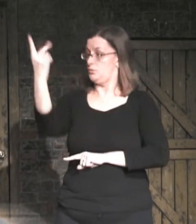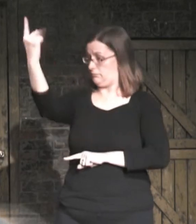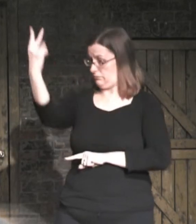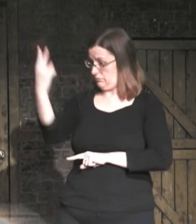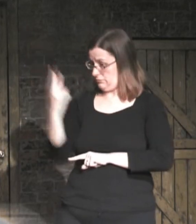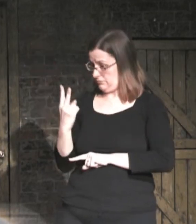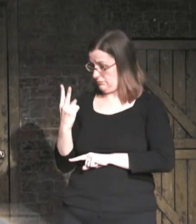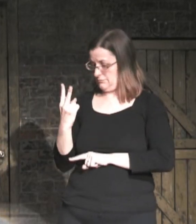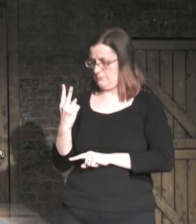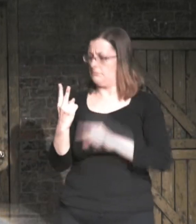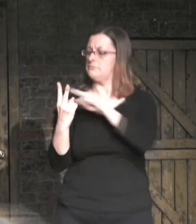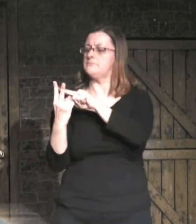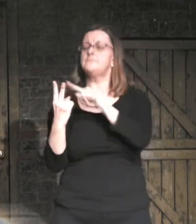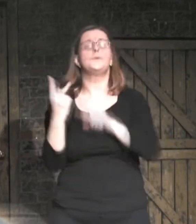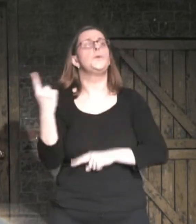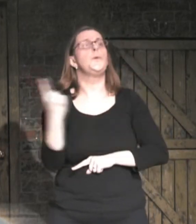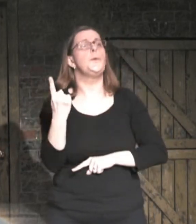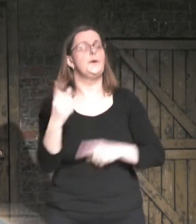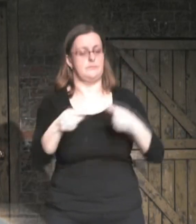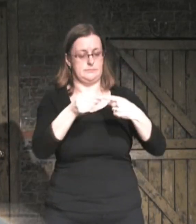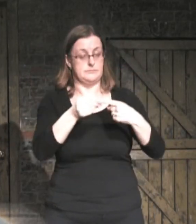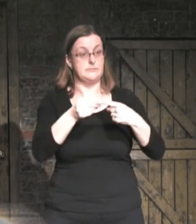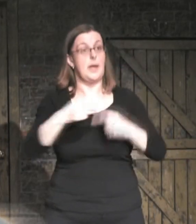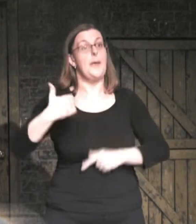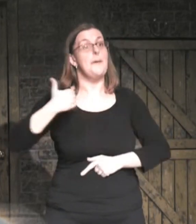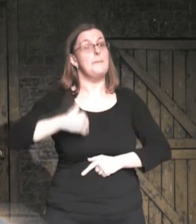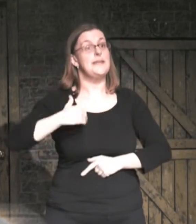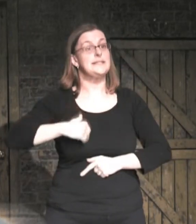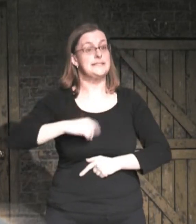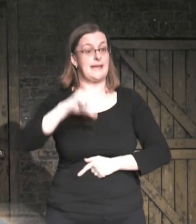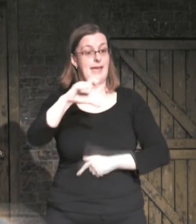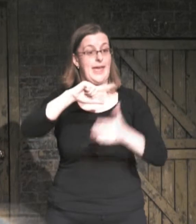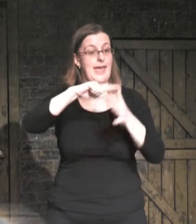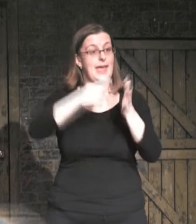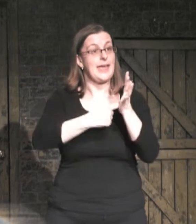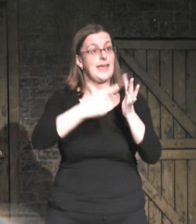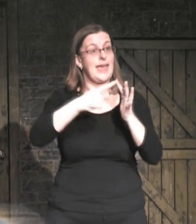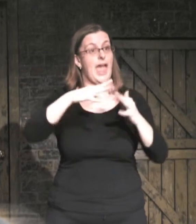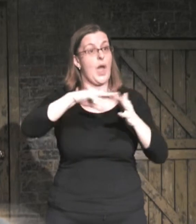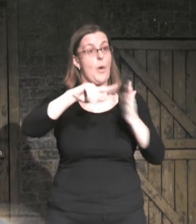and Mr. Belega.